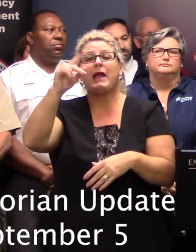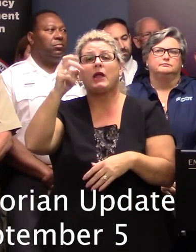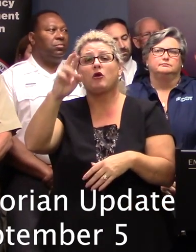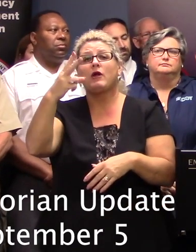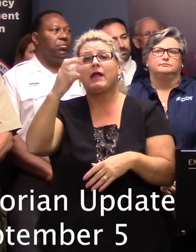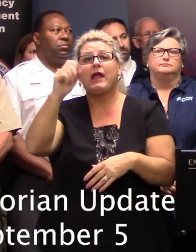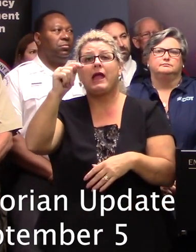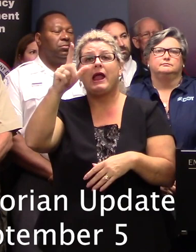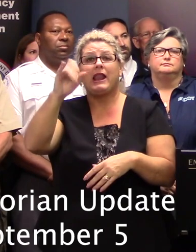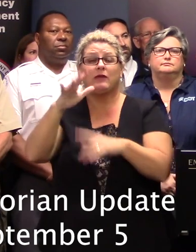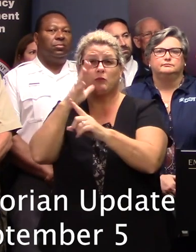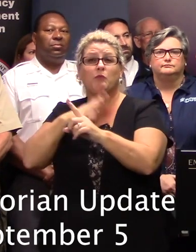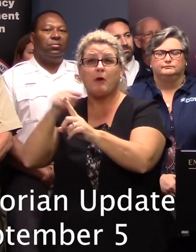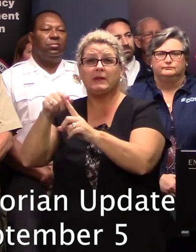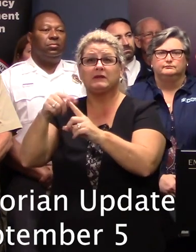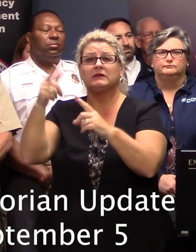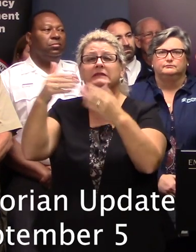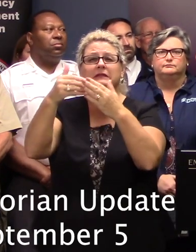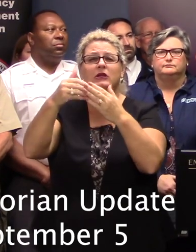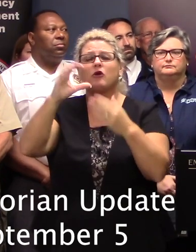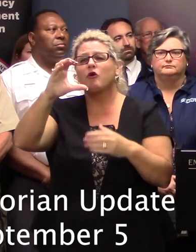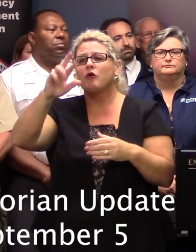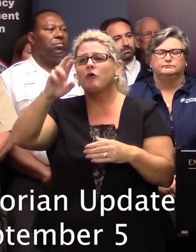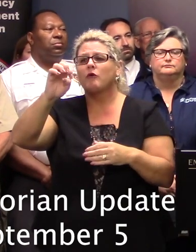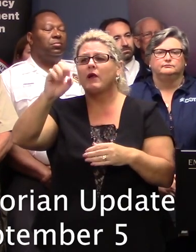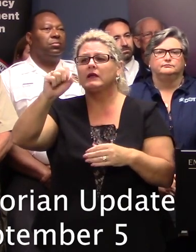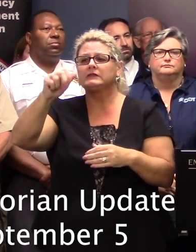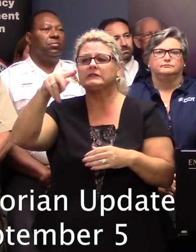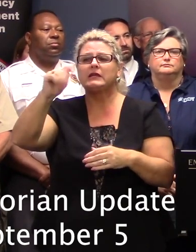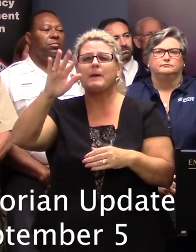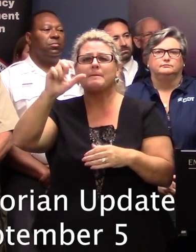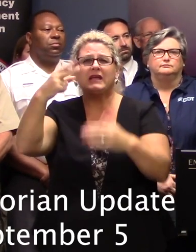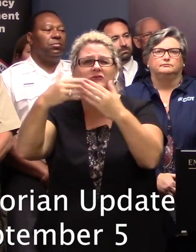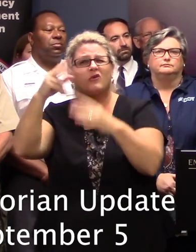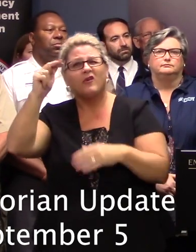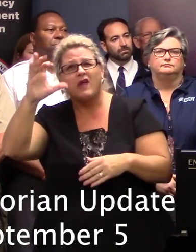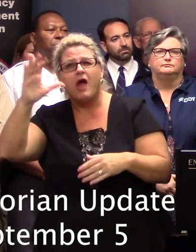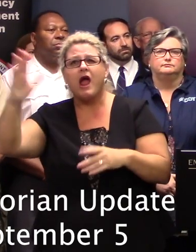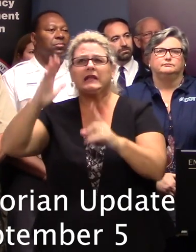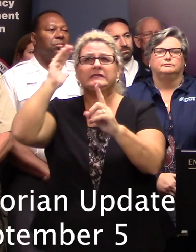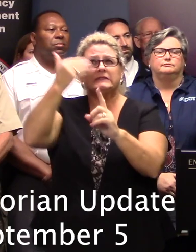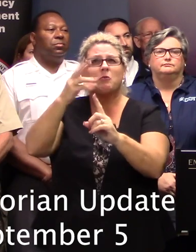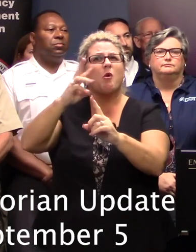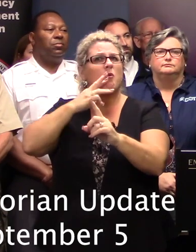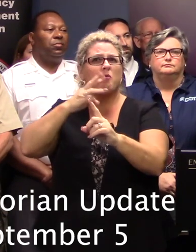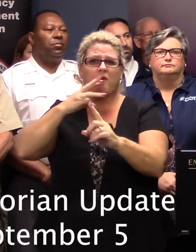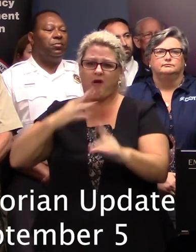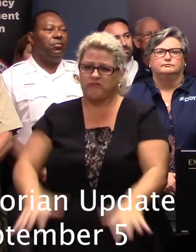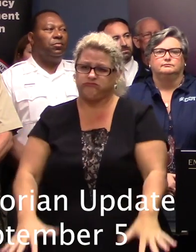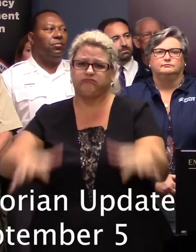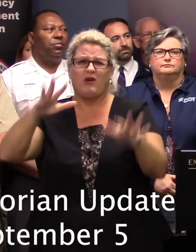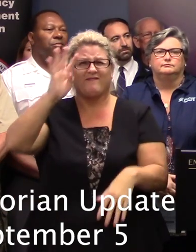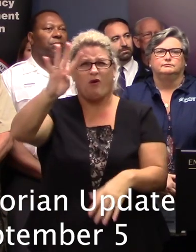parts of her area, notably up in Crescent Beach and some of those that get to the North Carolina line, it appeared that water was as much as four feet